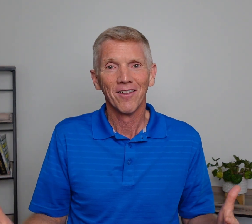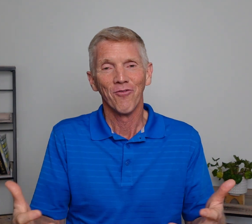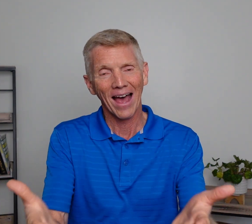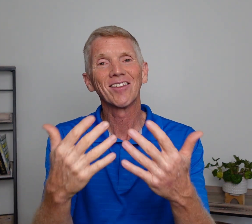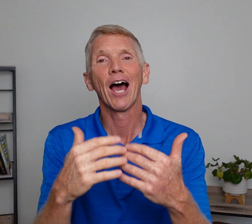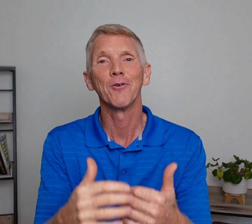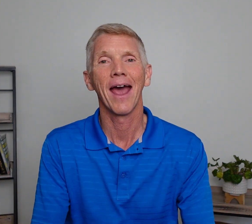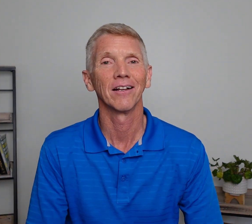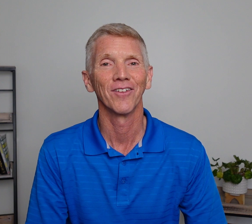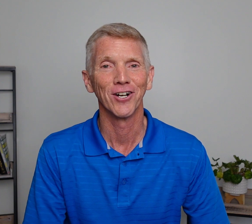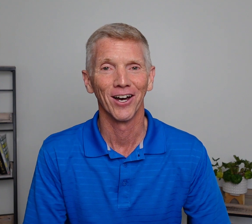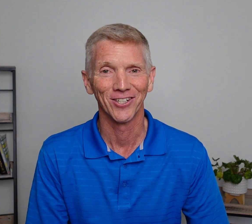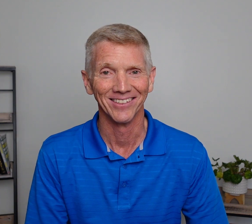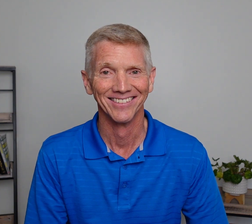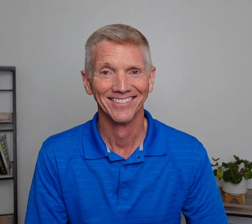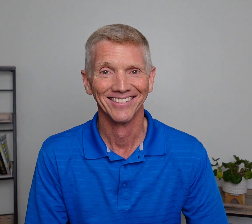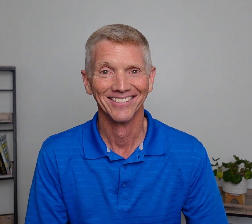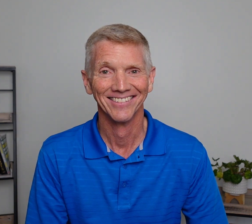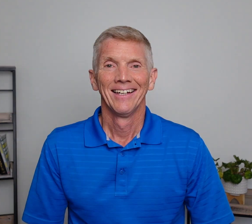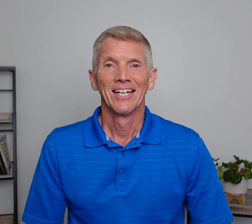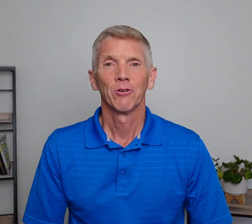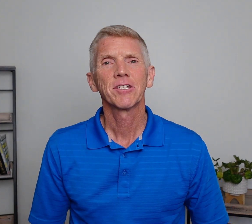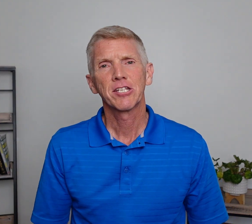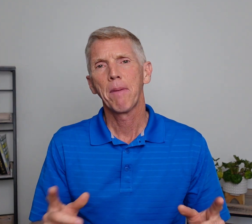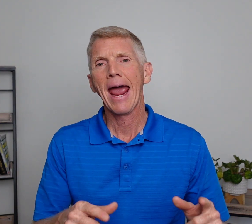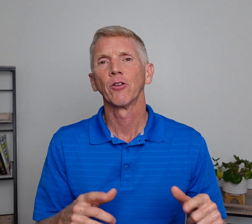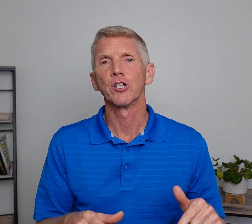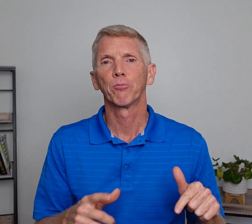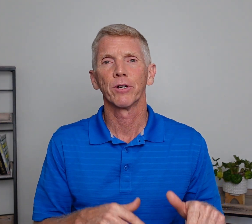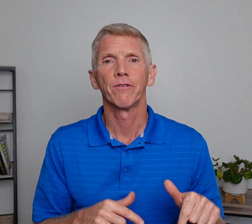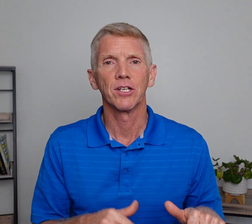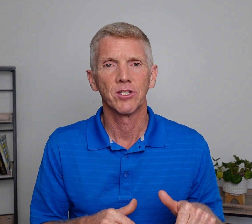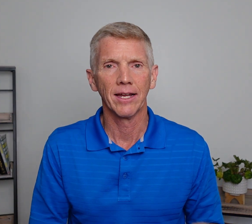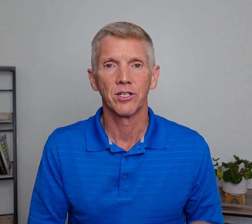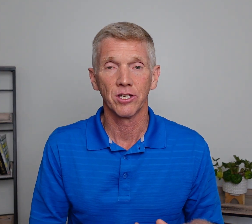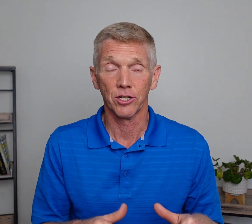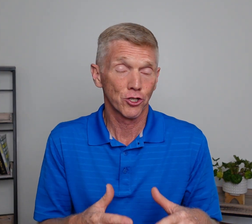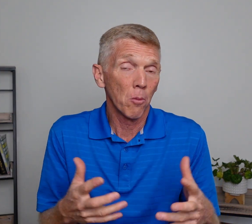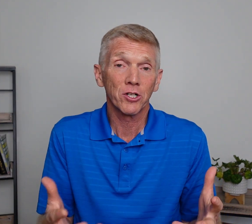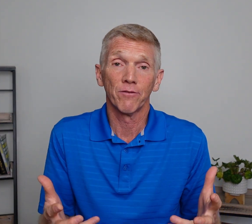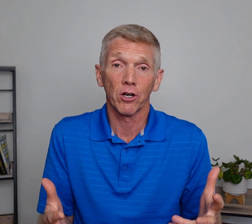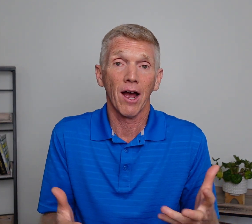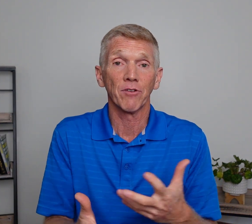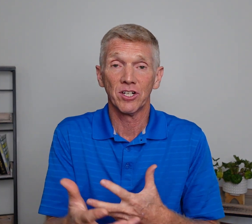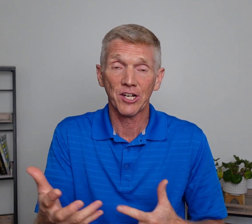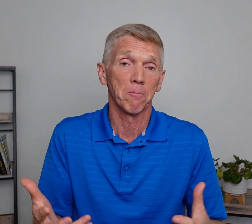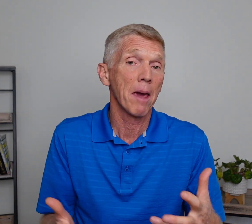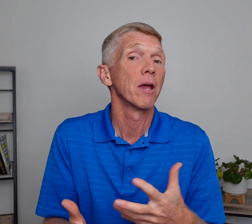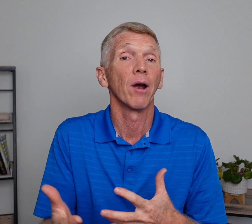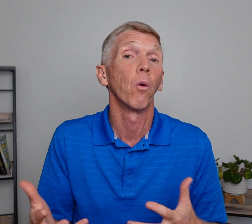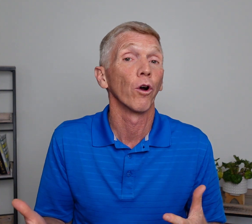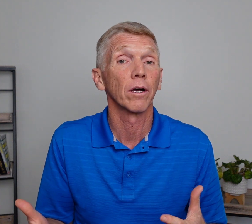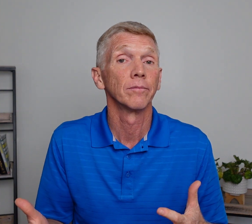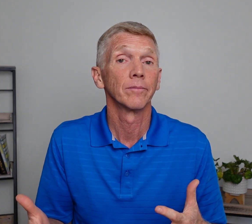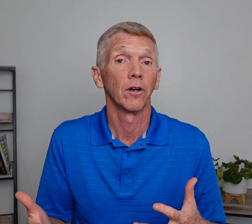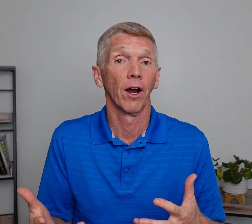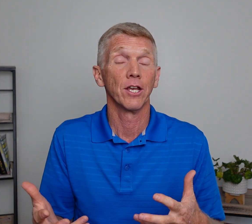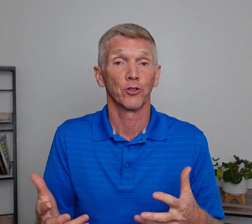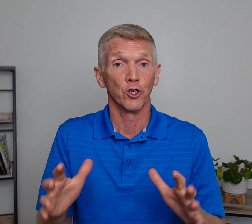that's how you handle the introduction. So let's expand on those previous sentences because so much of your conversation may be around work. All right? So you